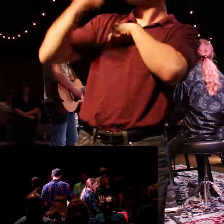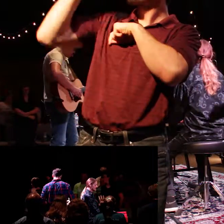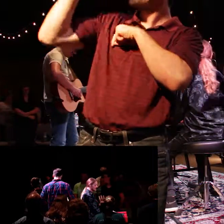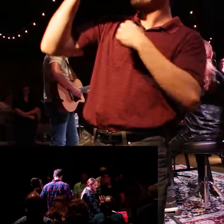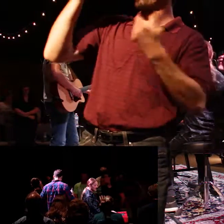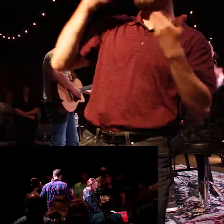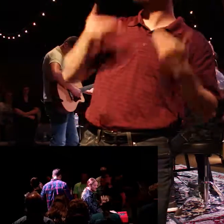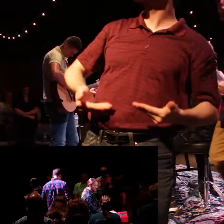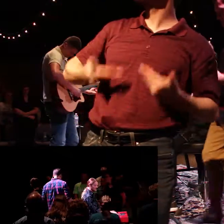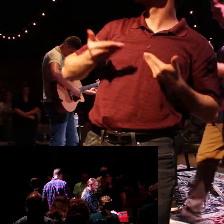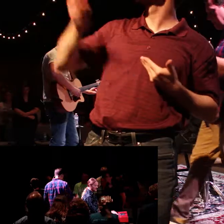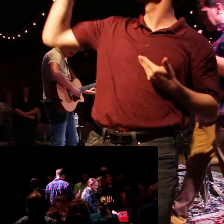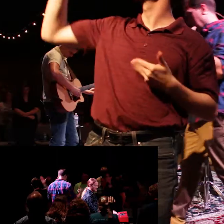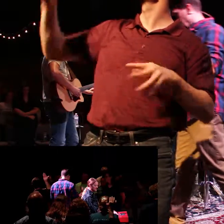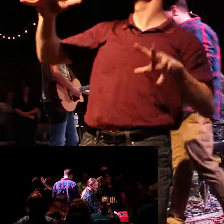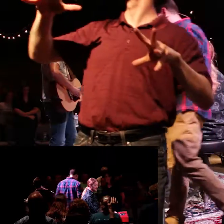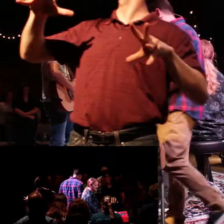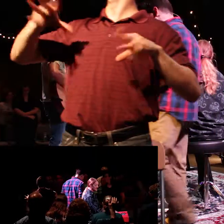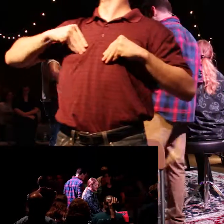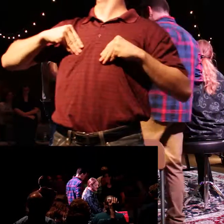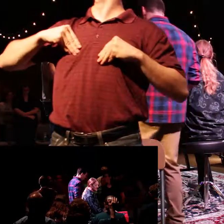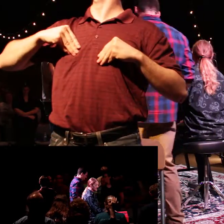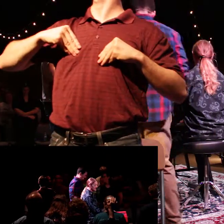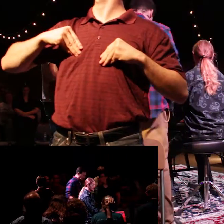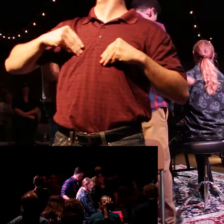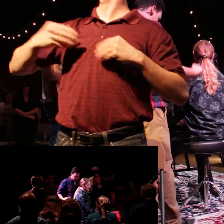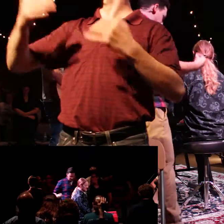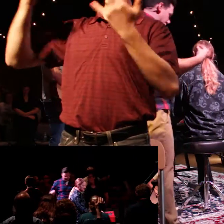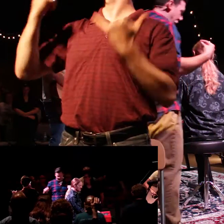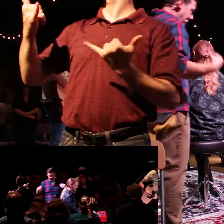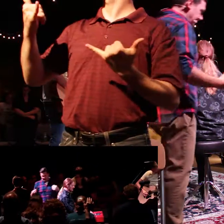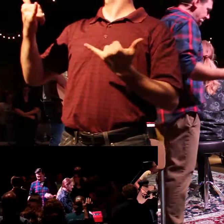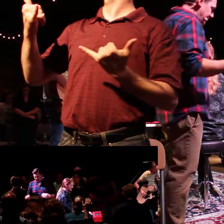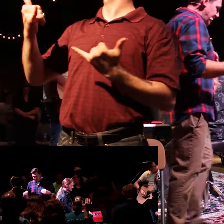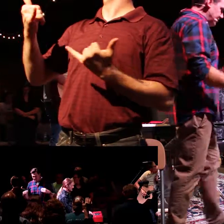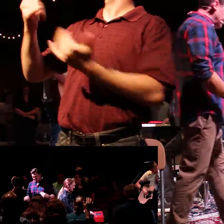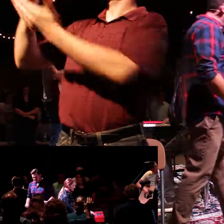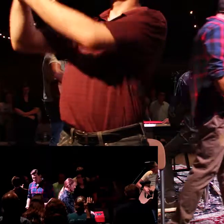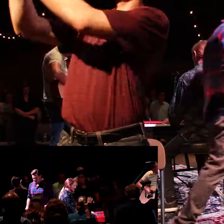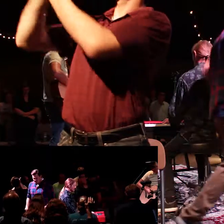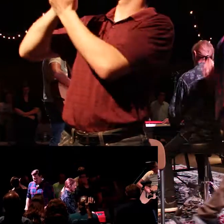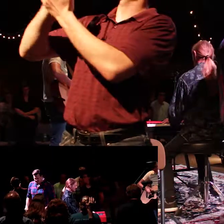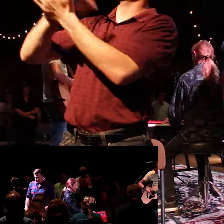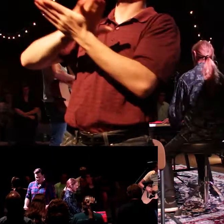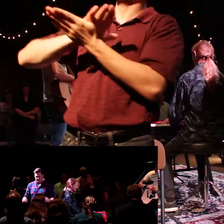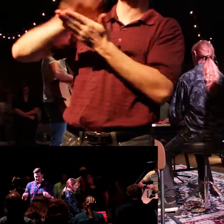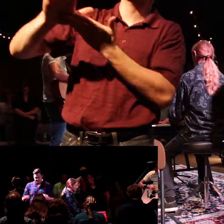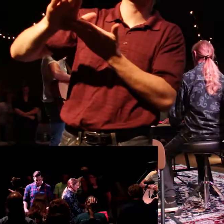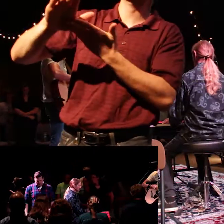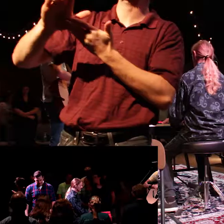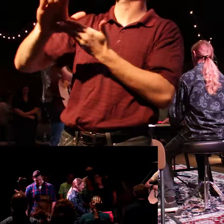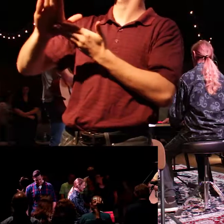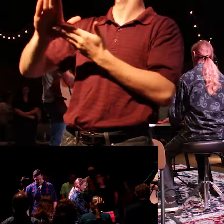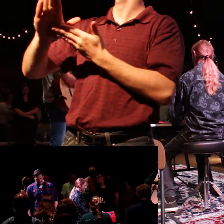my sins, to cleanse me and to come and fill me with your Holy Spirit and give me a new life in you, a new identity in you.